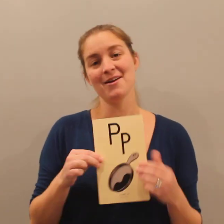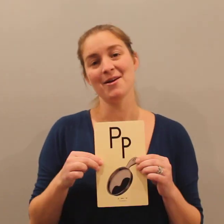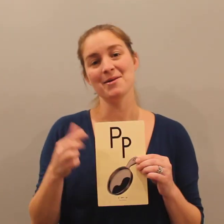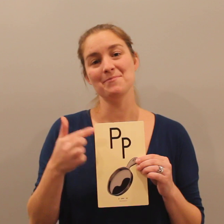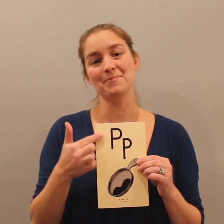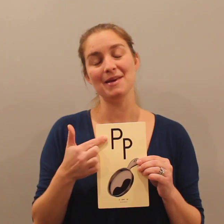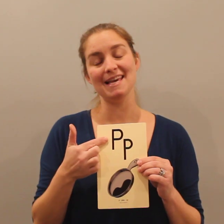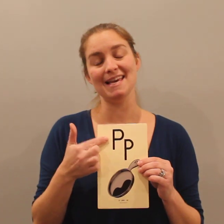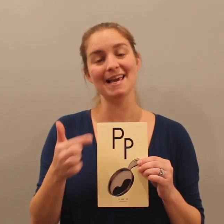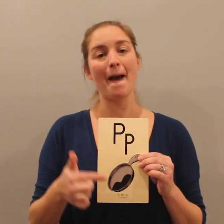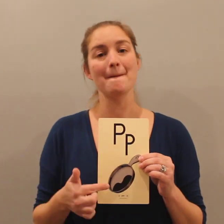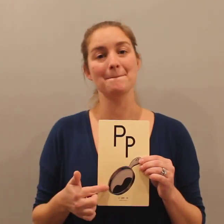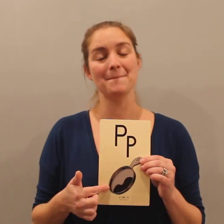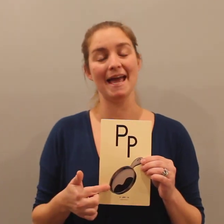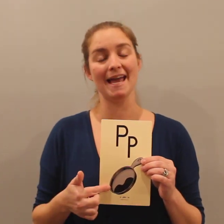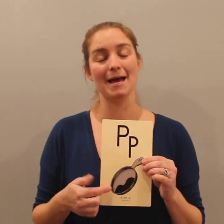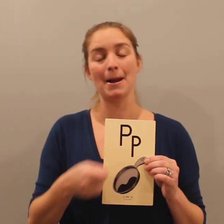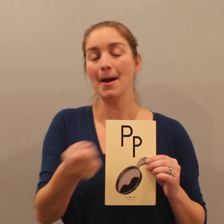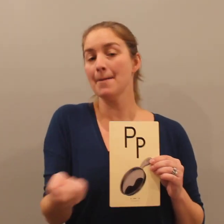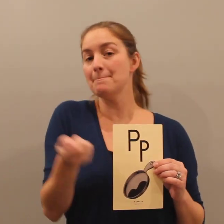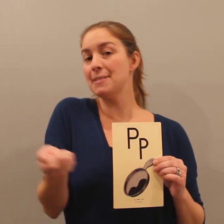P, pan, p.